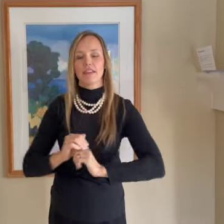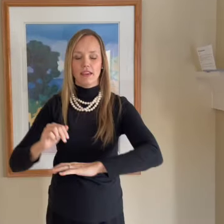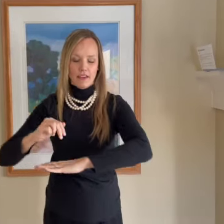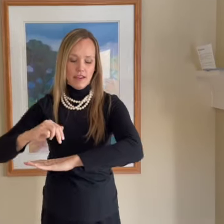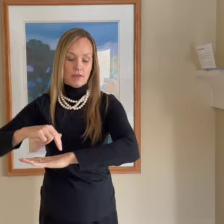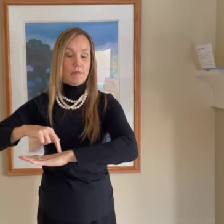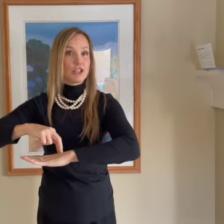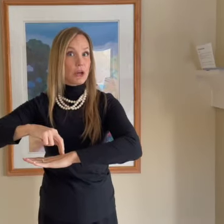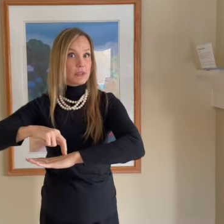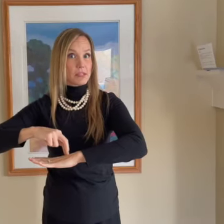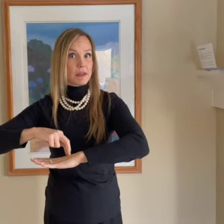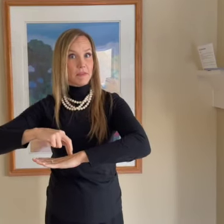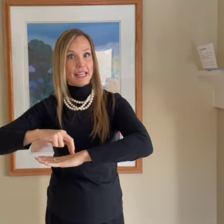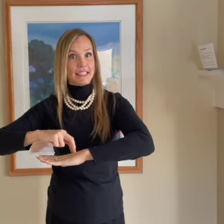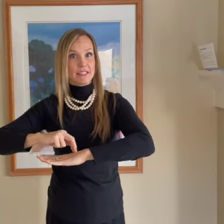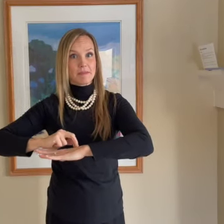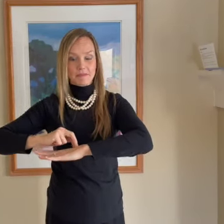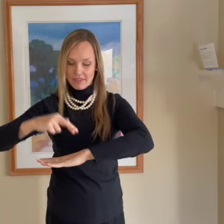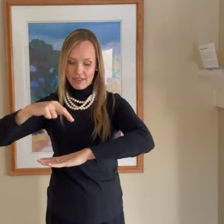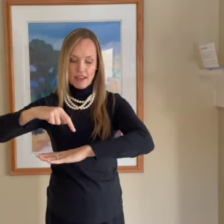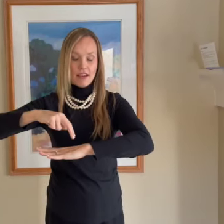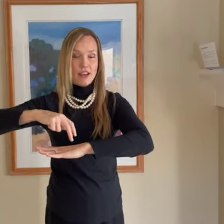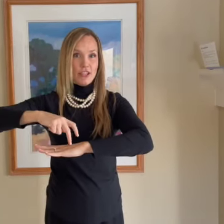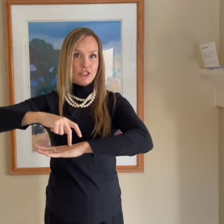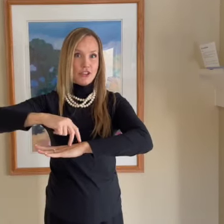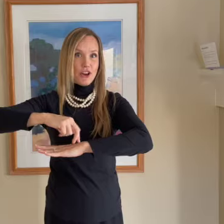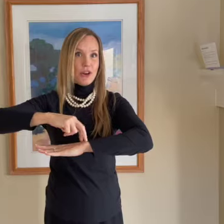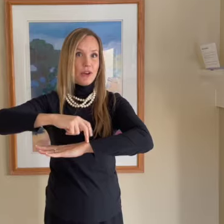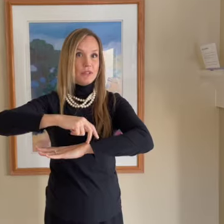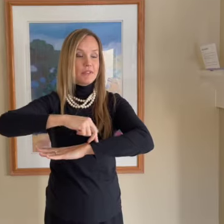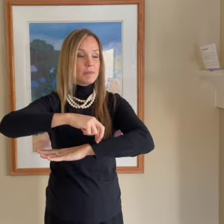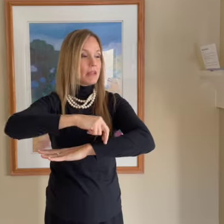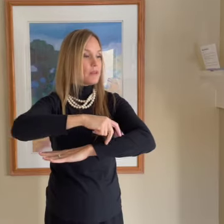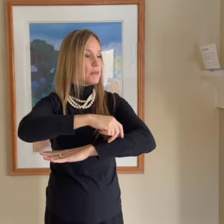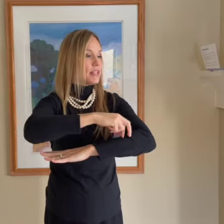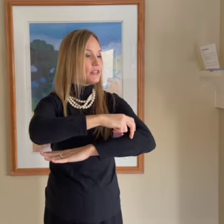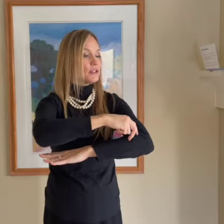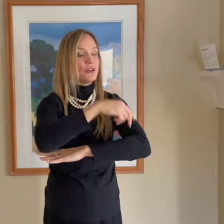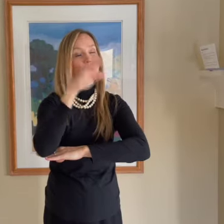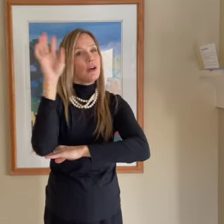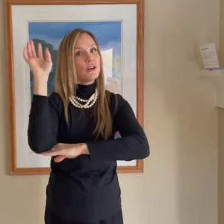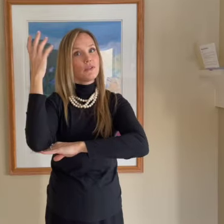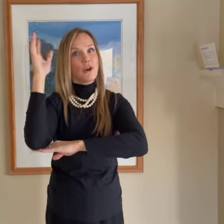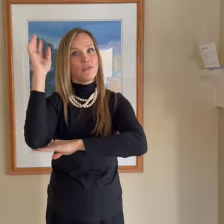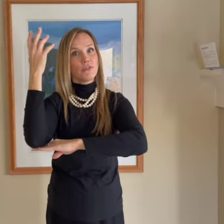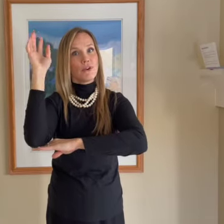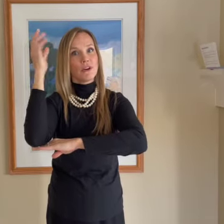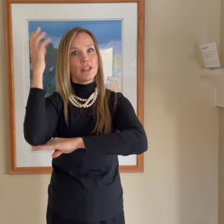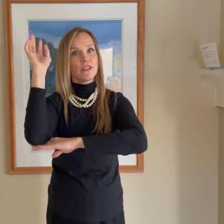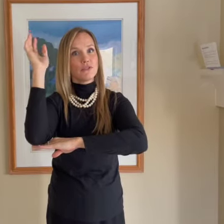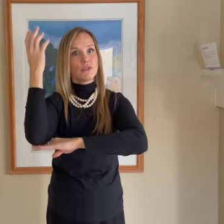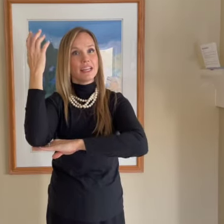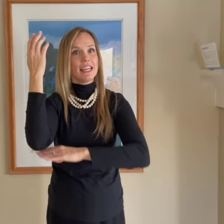Remember, Joseph Smith went. Joseph Smith went to a grove full of trees,